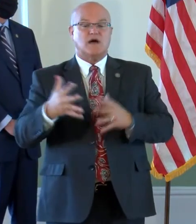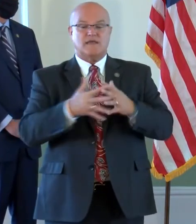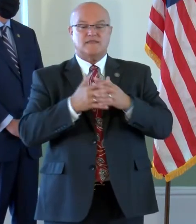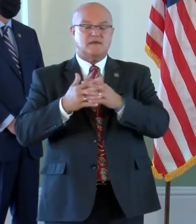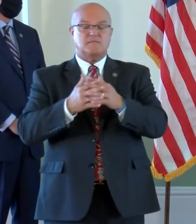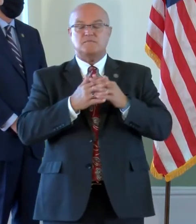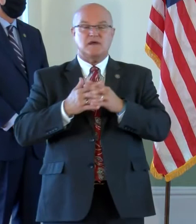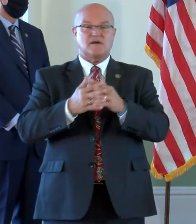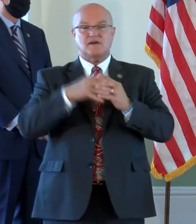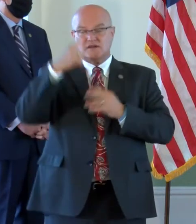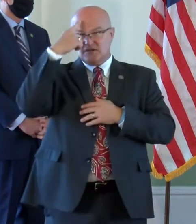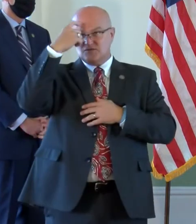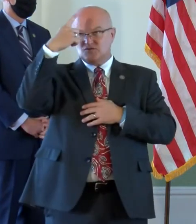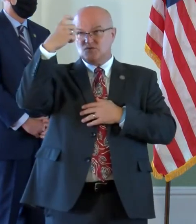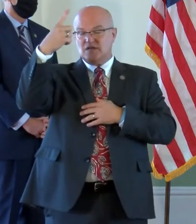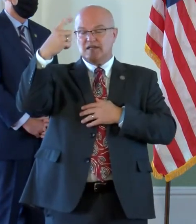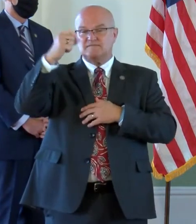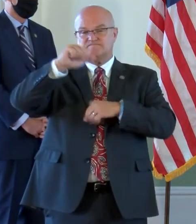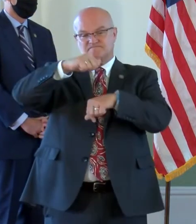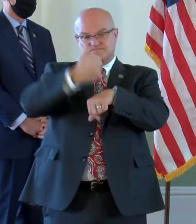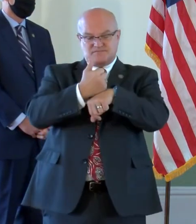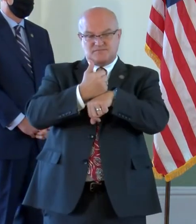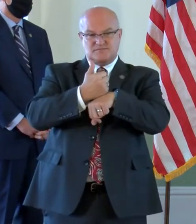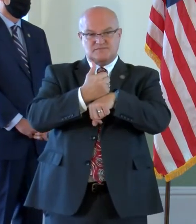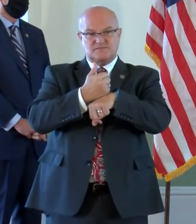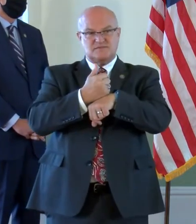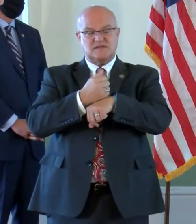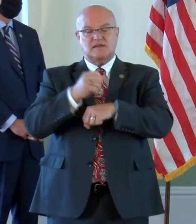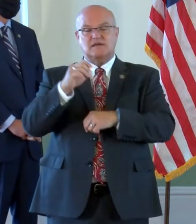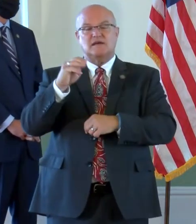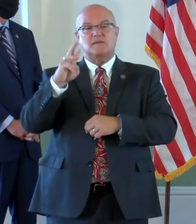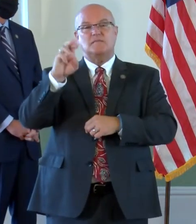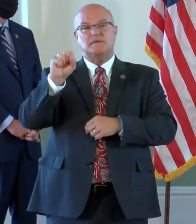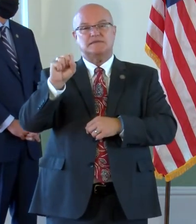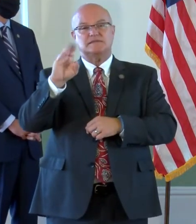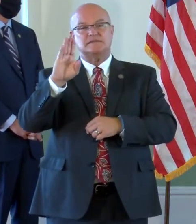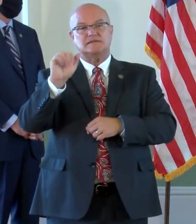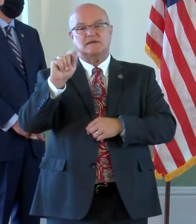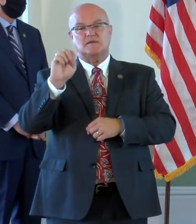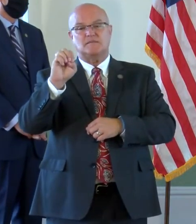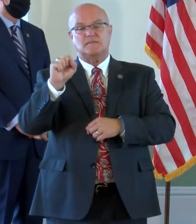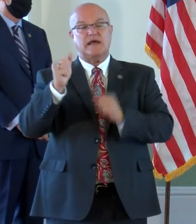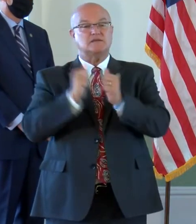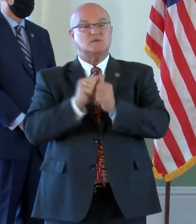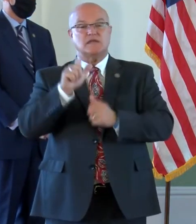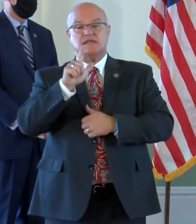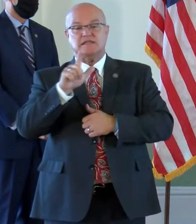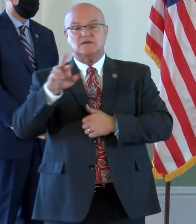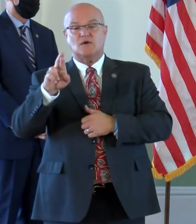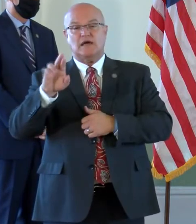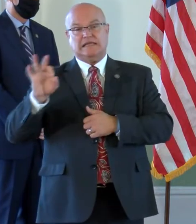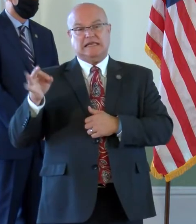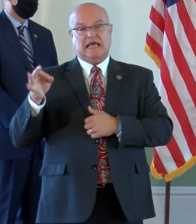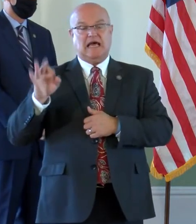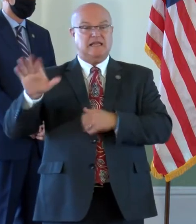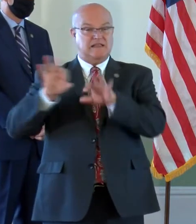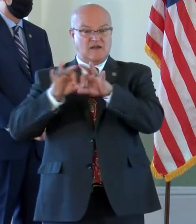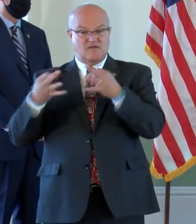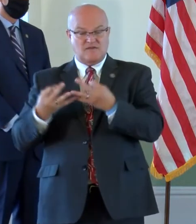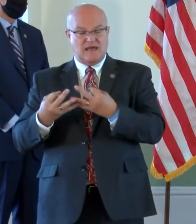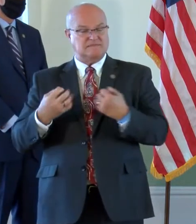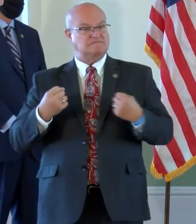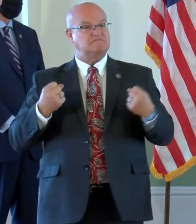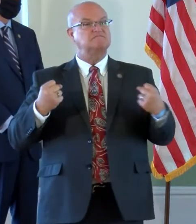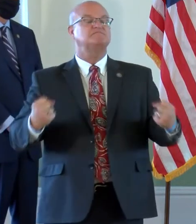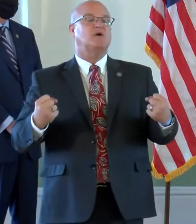Dream is built upon. Mrs. Bates, along with the Little Rock Nine, and their families, boldly